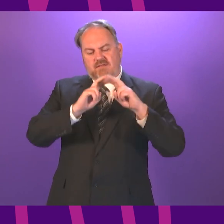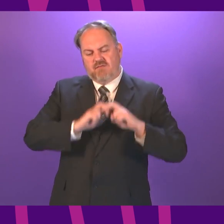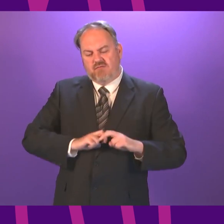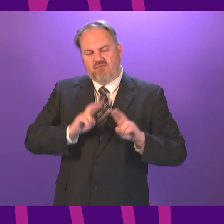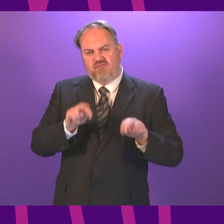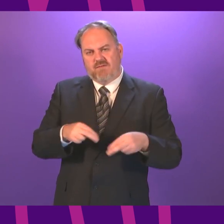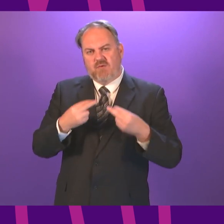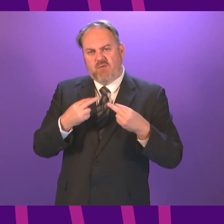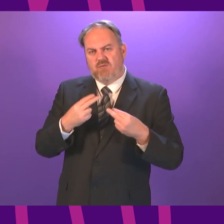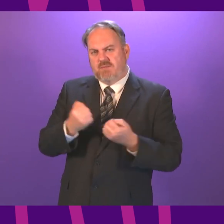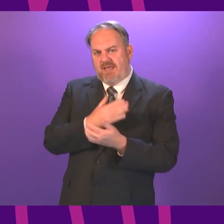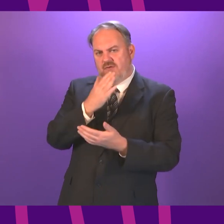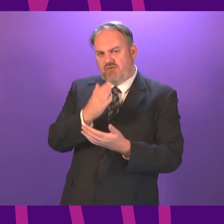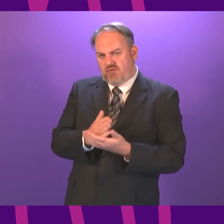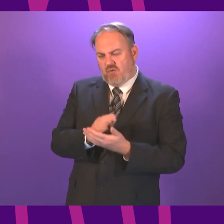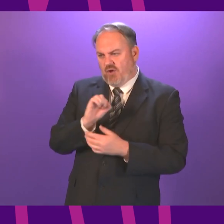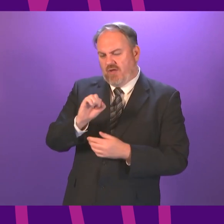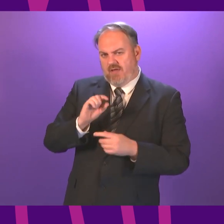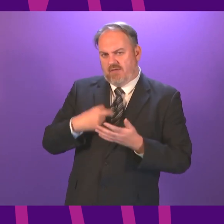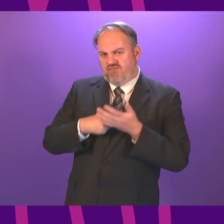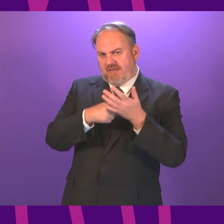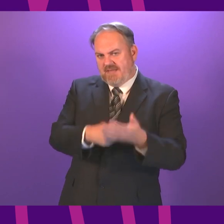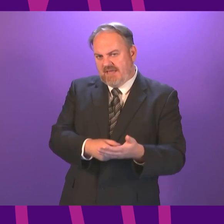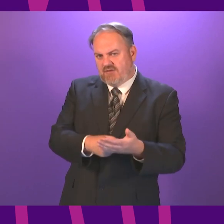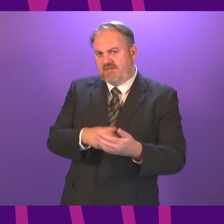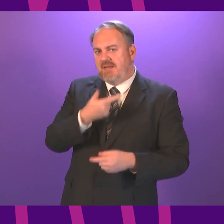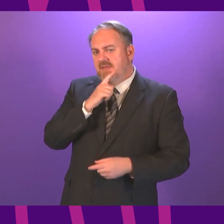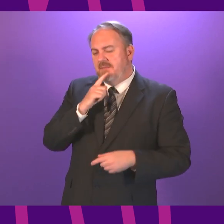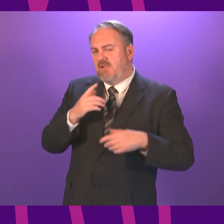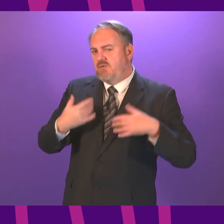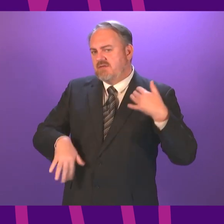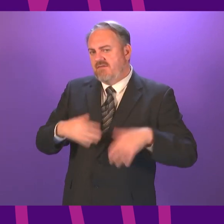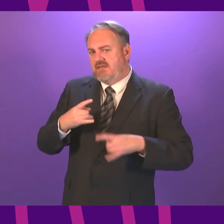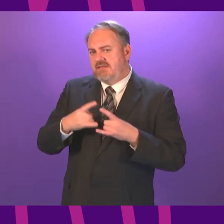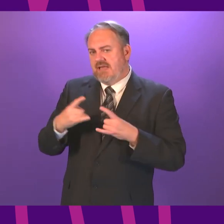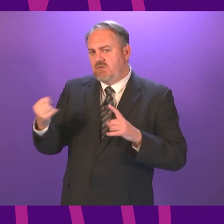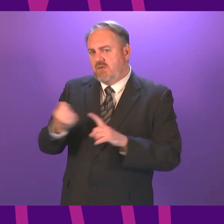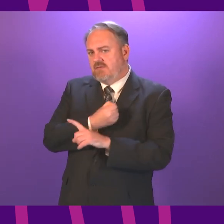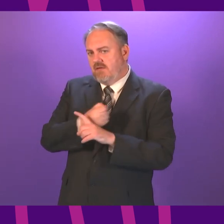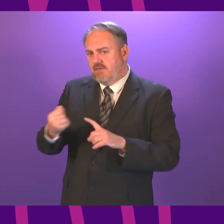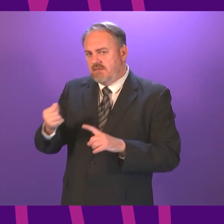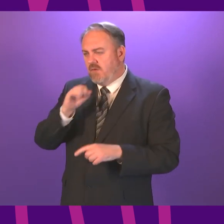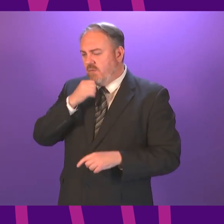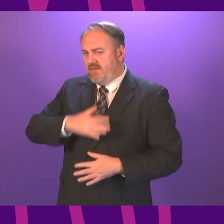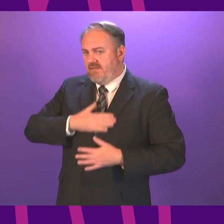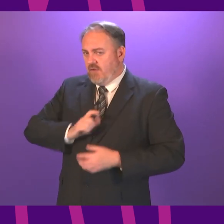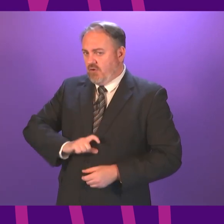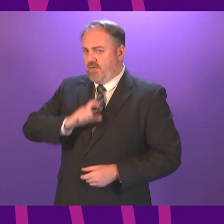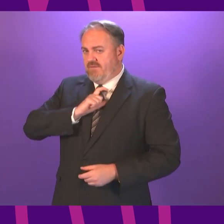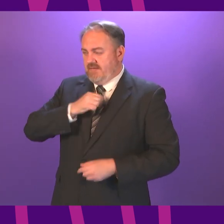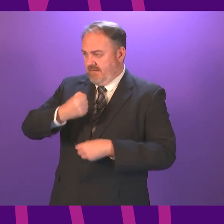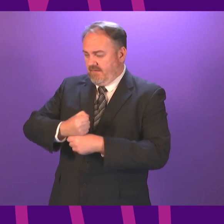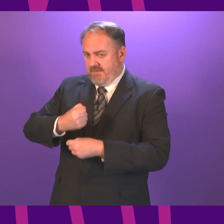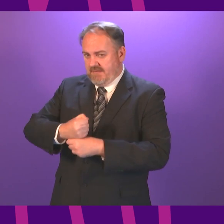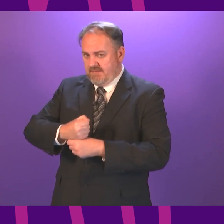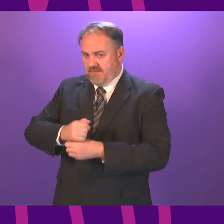that survivors of sexual crimes have confidence in first minister so yes as our manifesto and if memory says